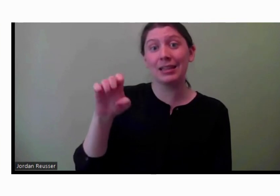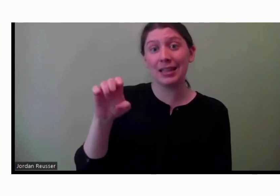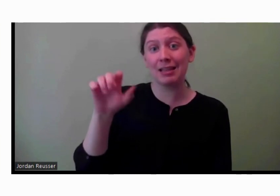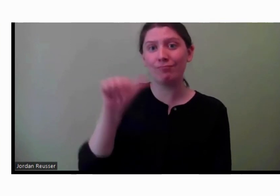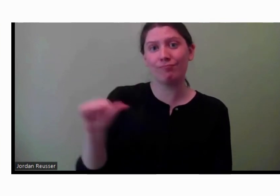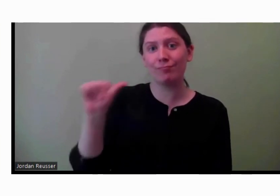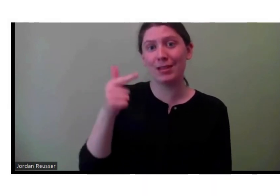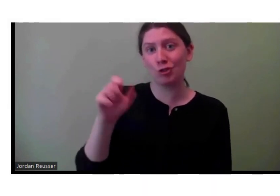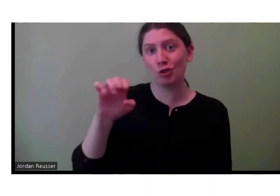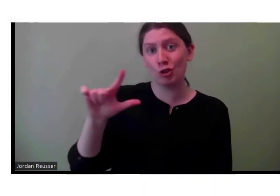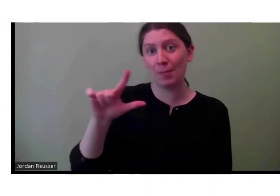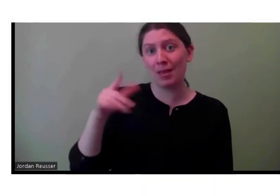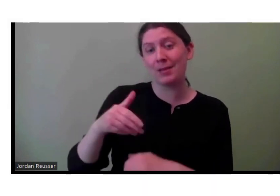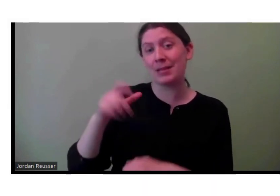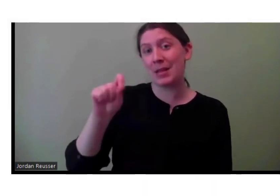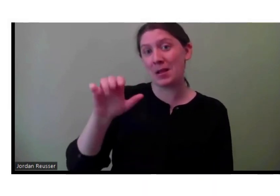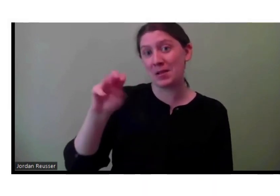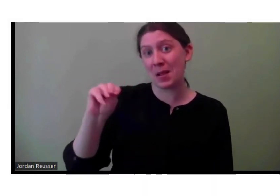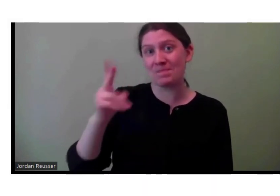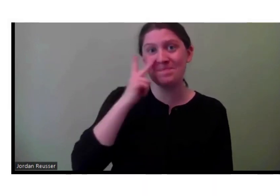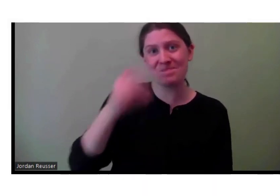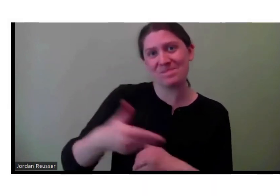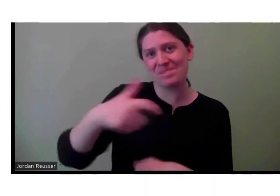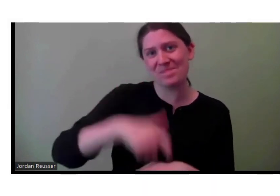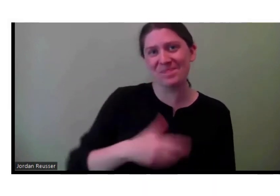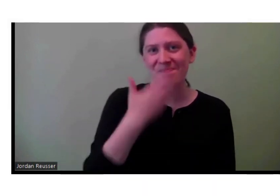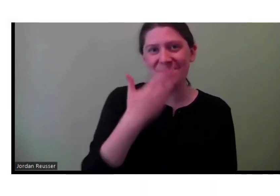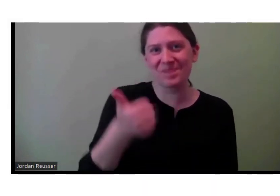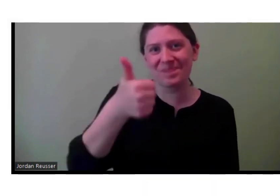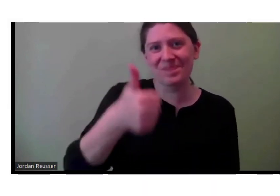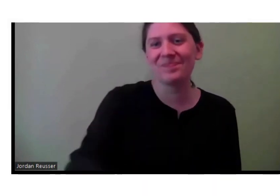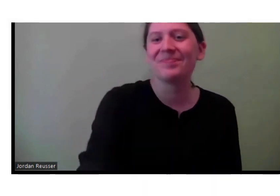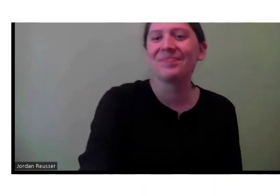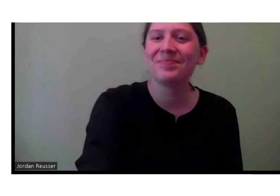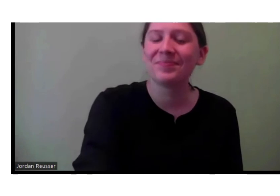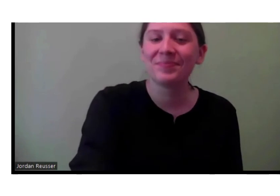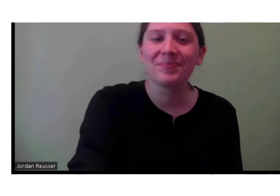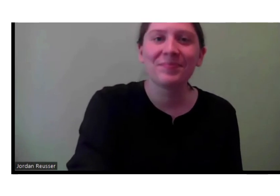time. Thank you.